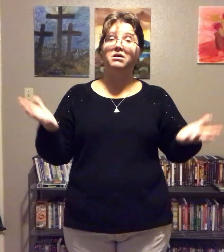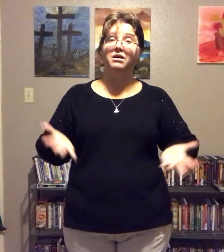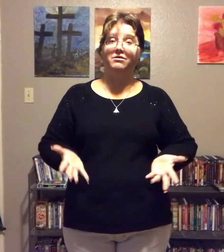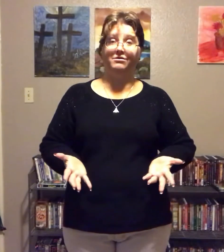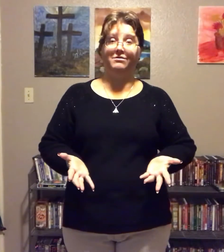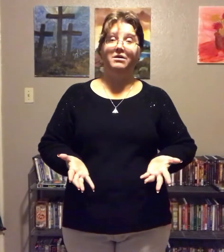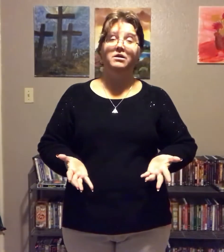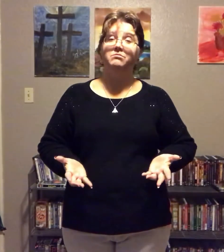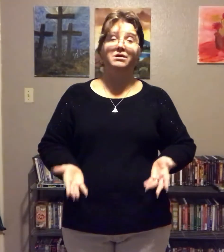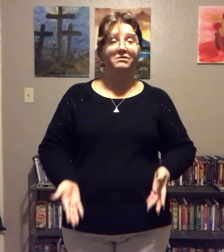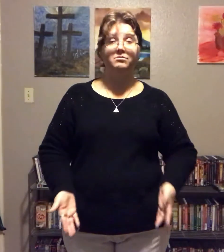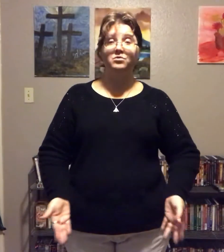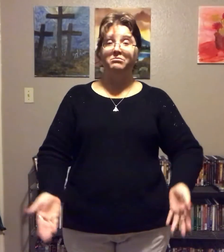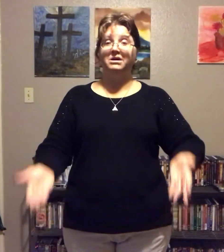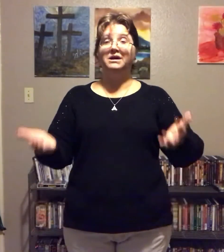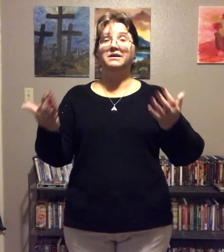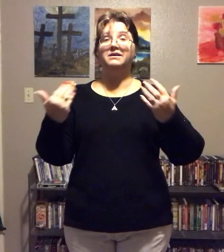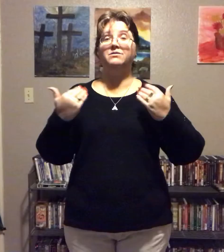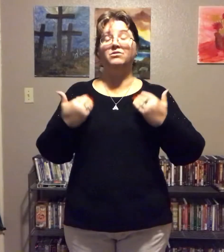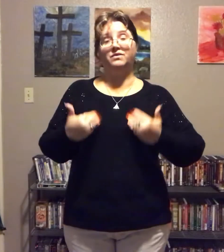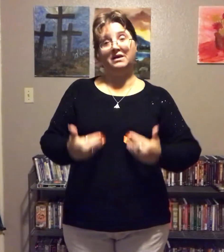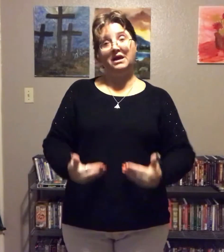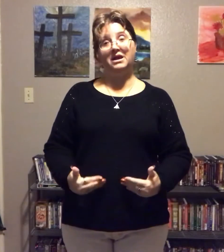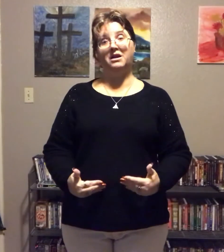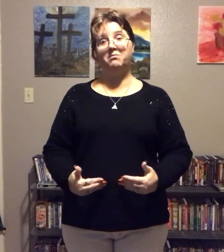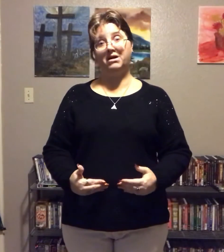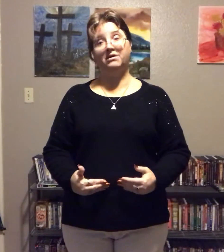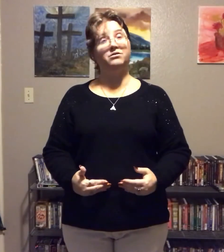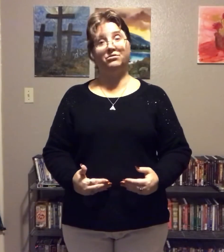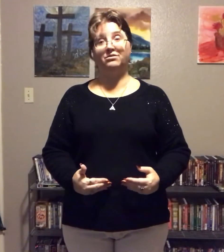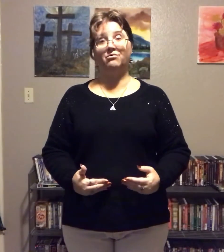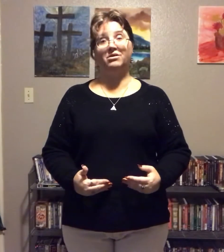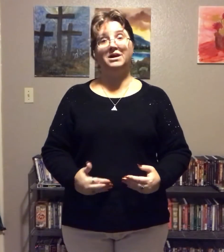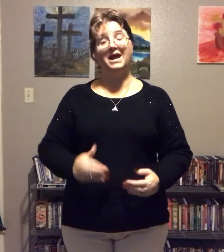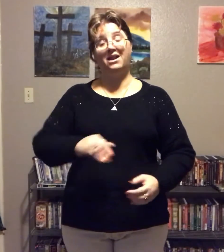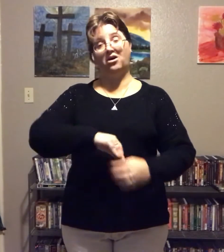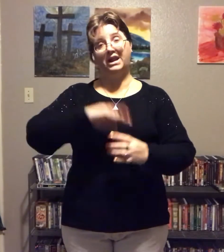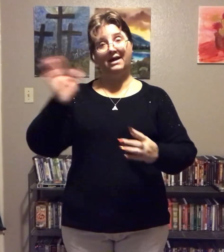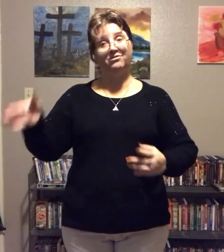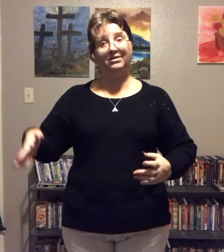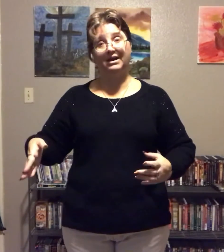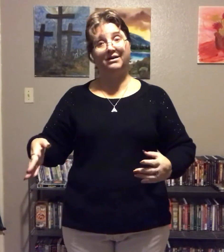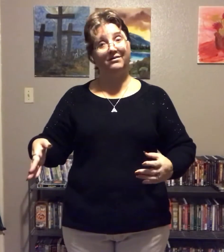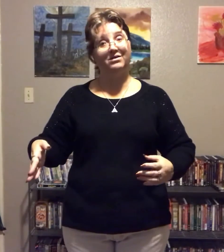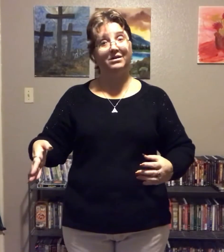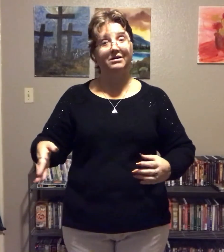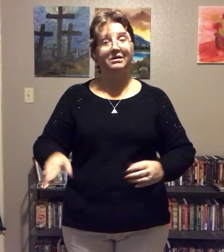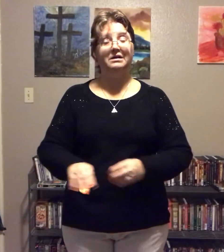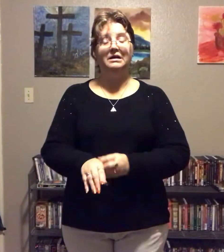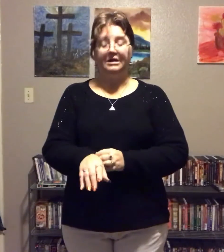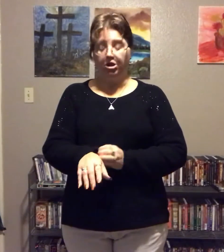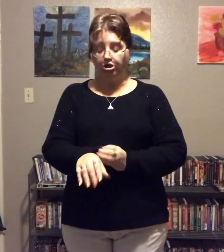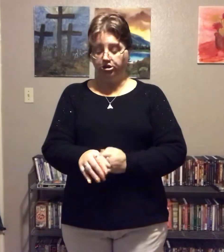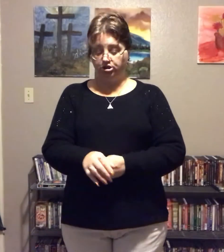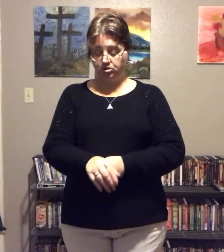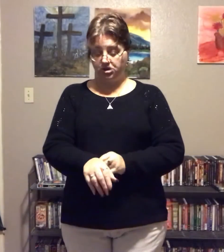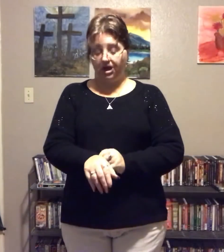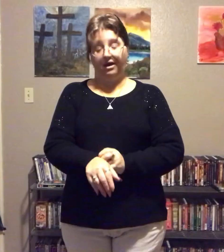pleasure. Because I'm going to be eating it within my hunger zone. And not outside of it. So, yeah.